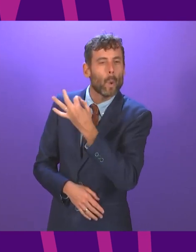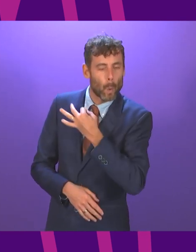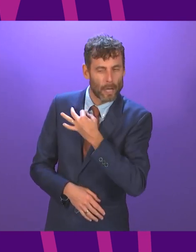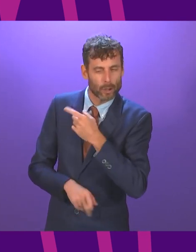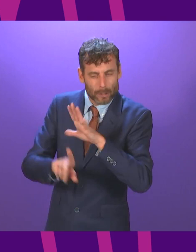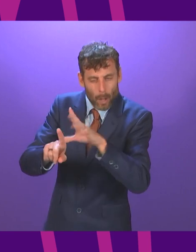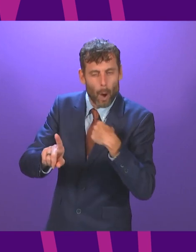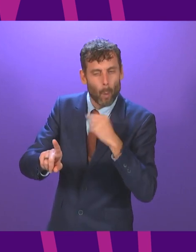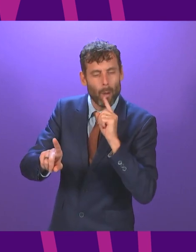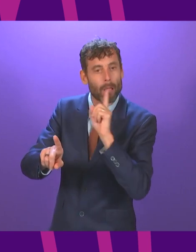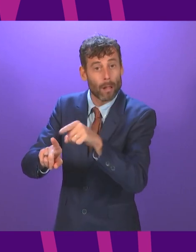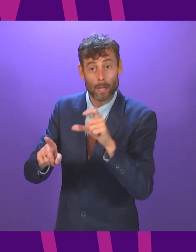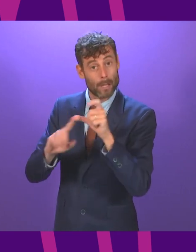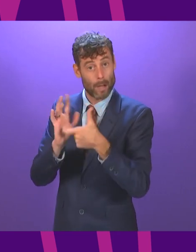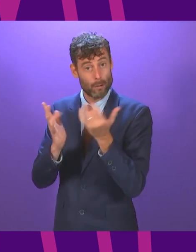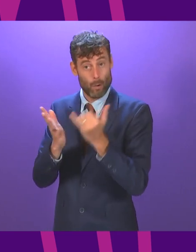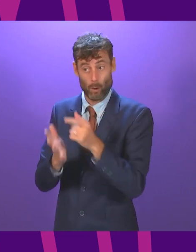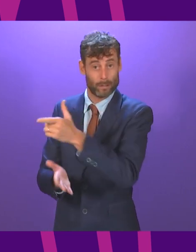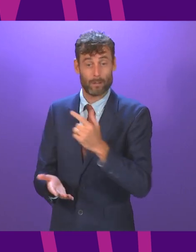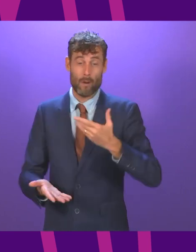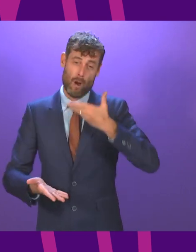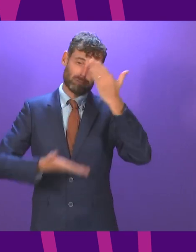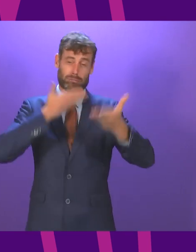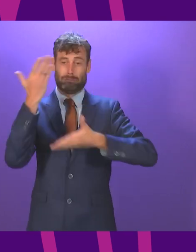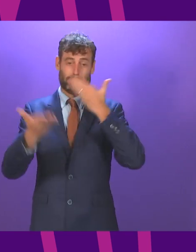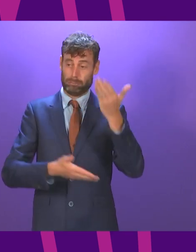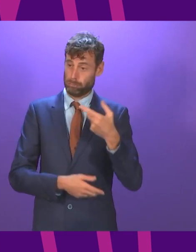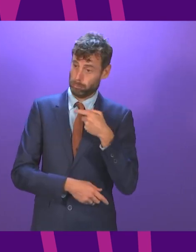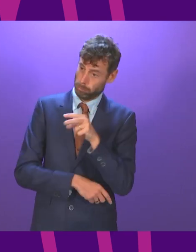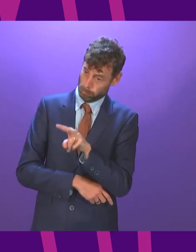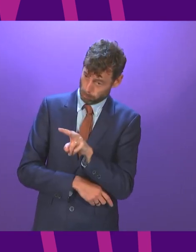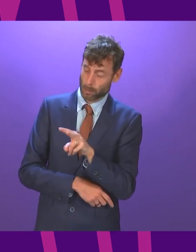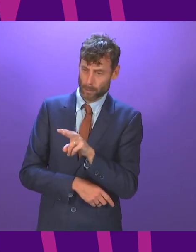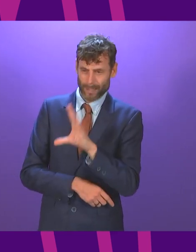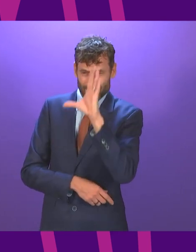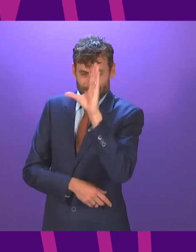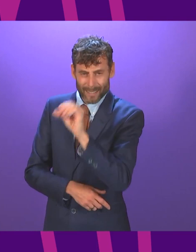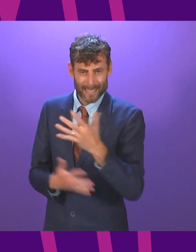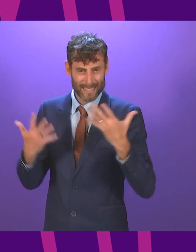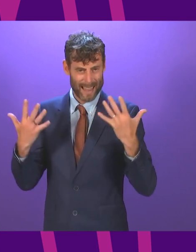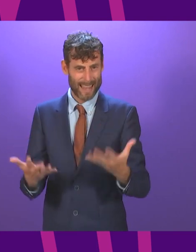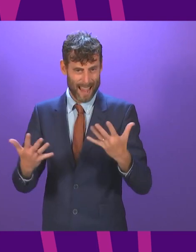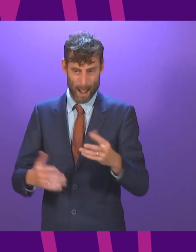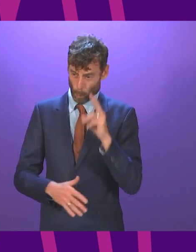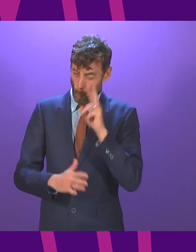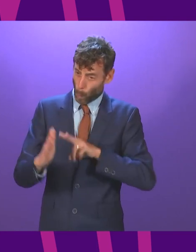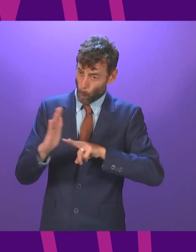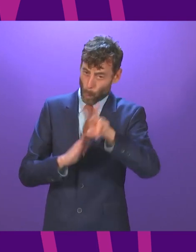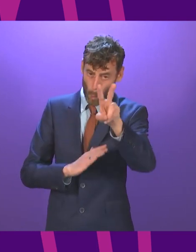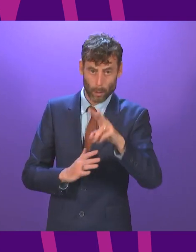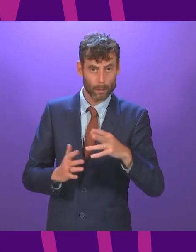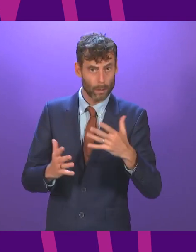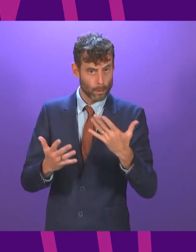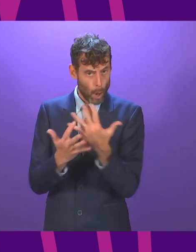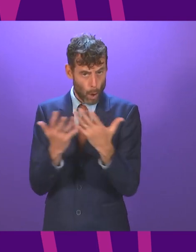say this. Not only is Douglas Ross's rhetoric, in my view, given the scale of the challenges we face and the responsibilities we all bear,